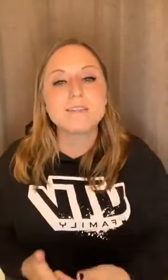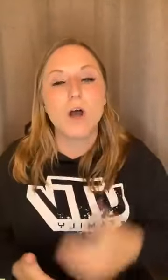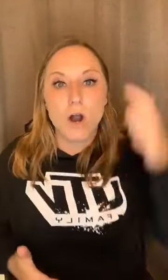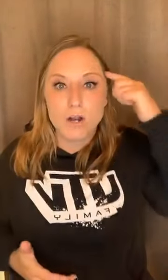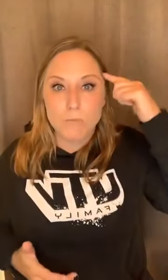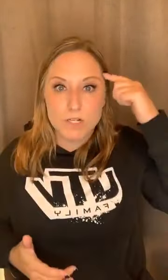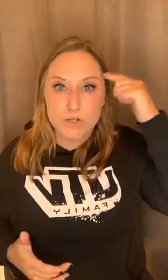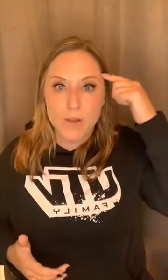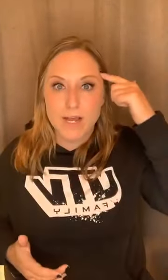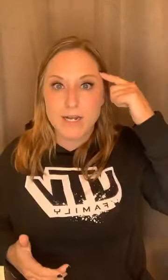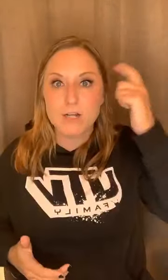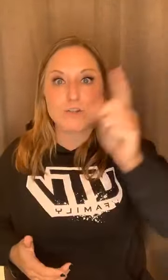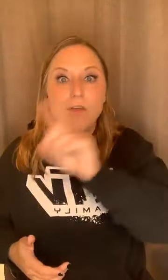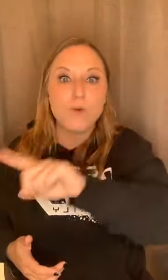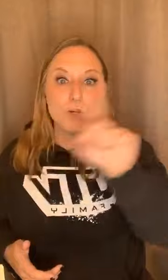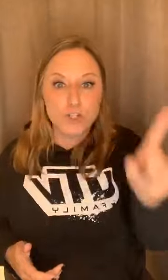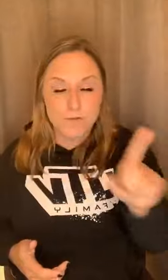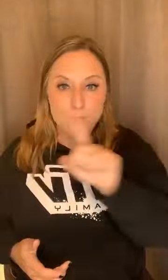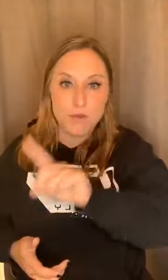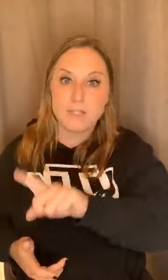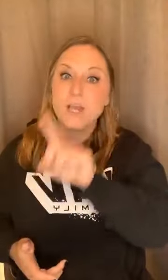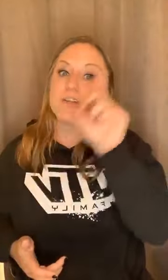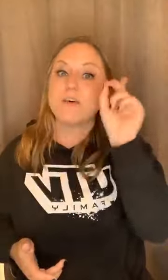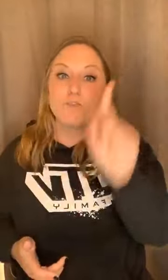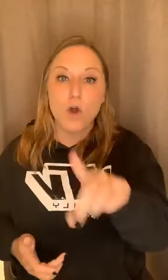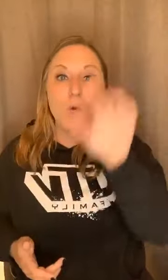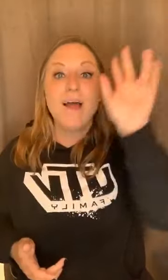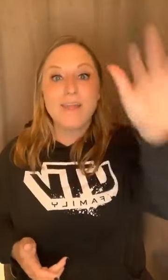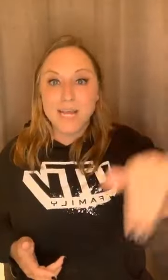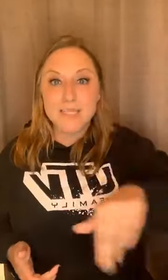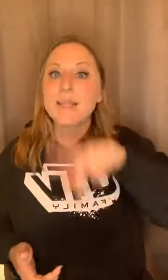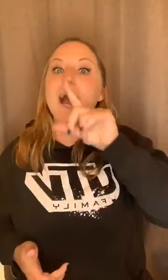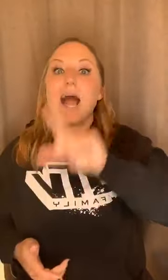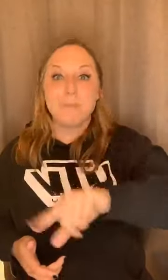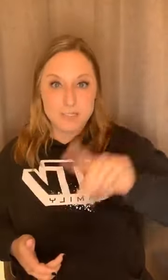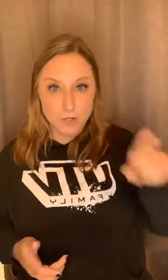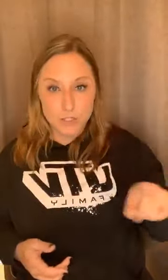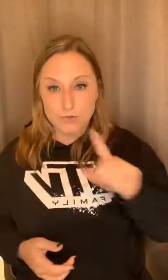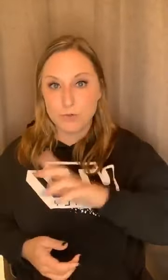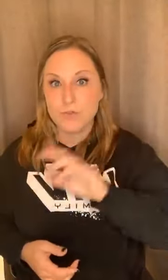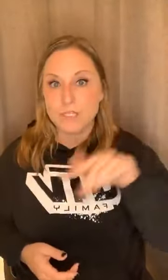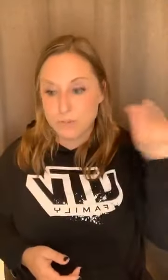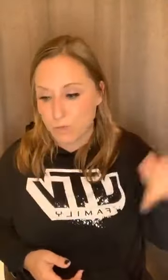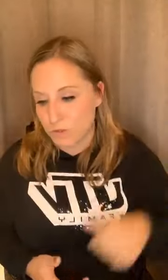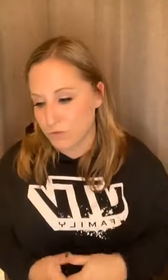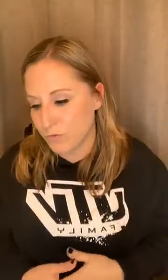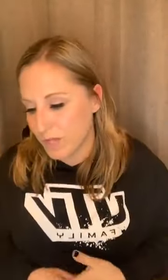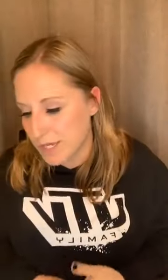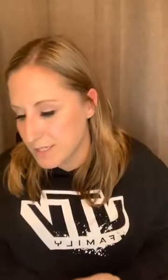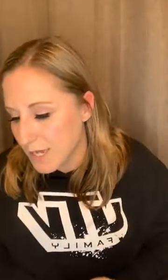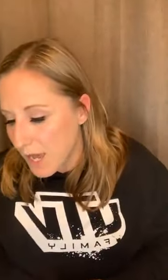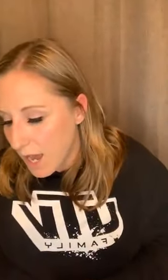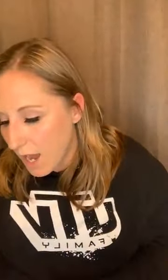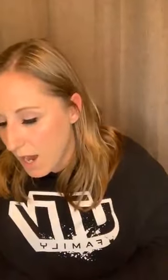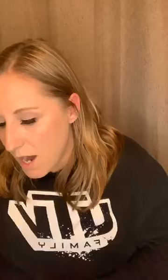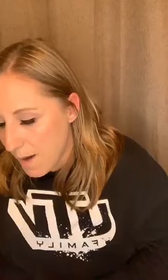are what's going on in here so that you can shift them and you can tell yourself, no, that's a lie. I'm going to tell you the truth. And this is what the truth is. Um,